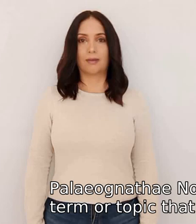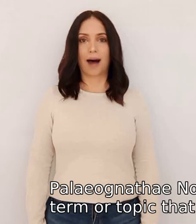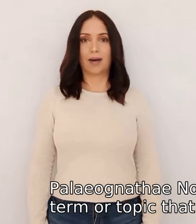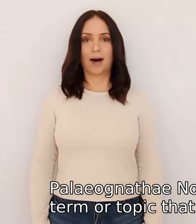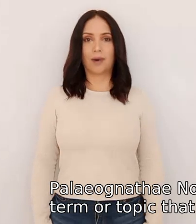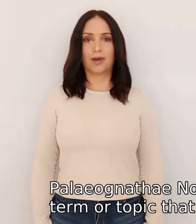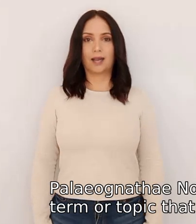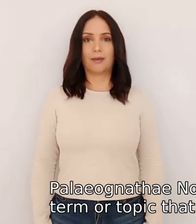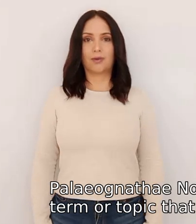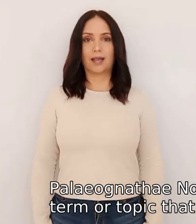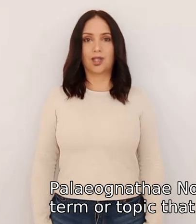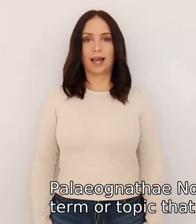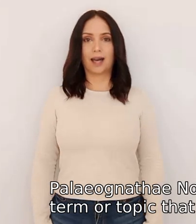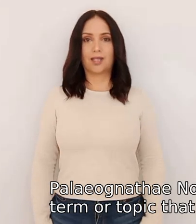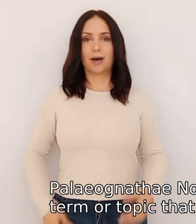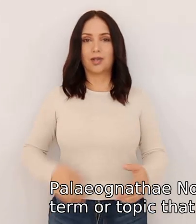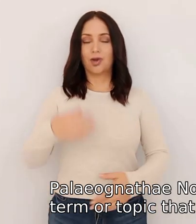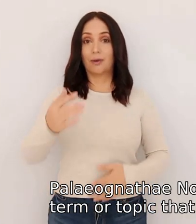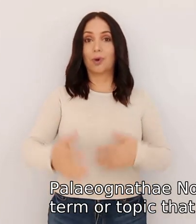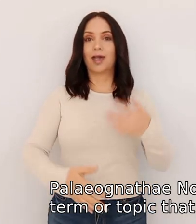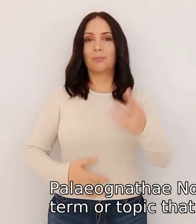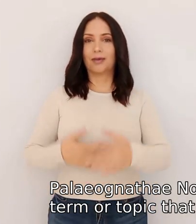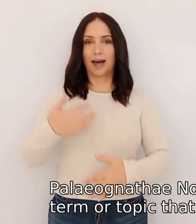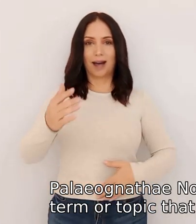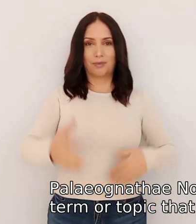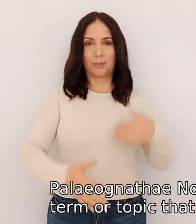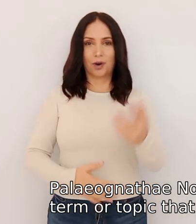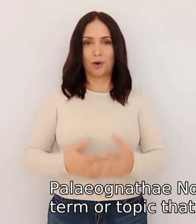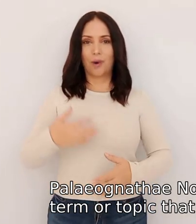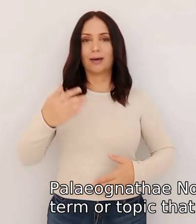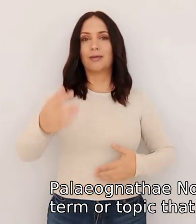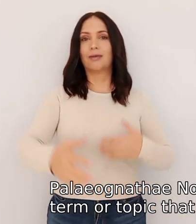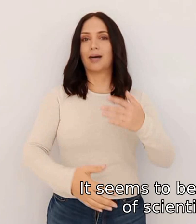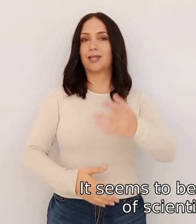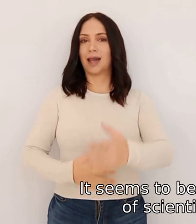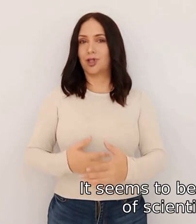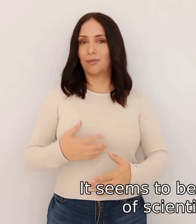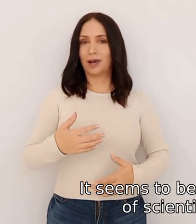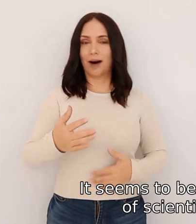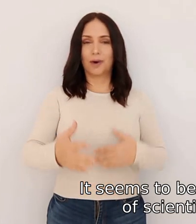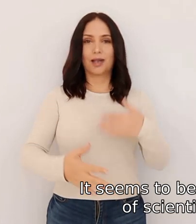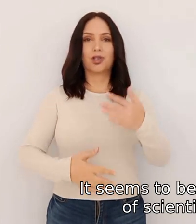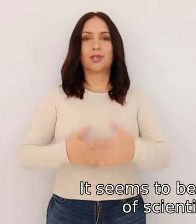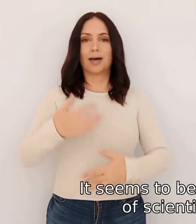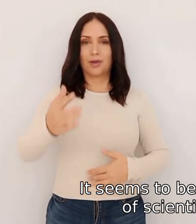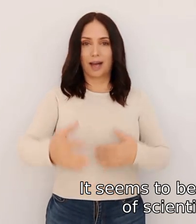paleognophy na veratite is not a term or topic that i am familiar with it seems to be a combination of scientific